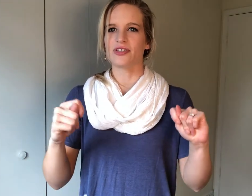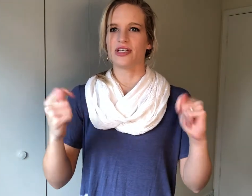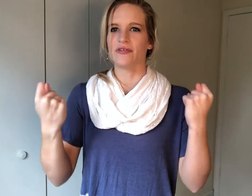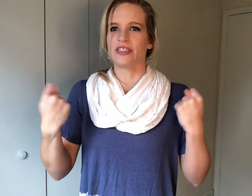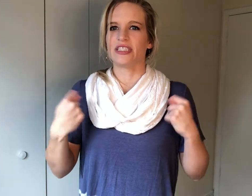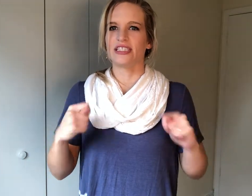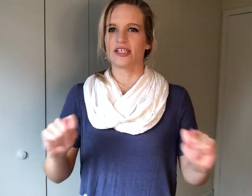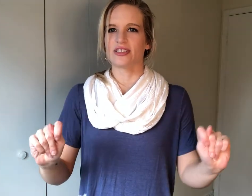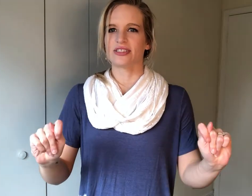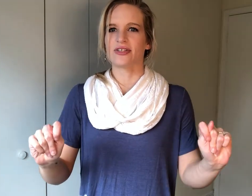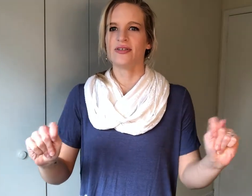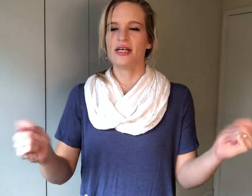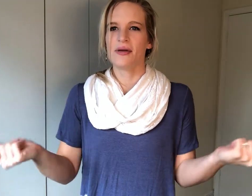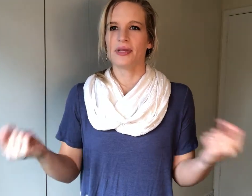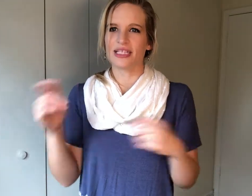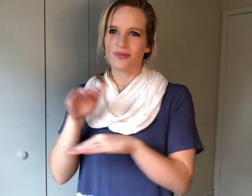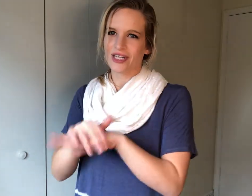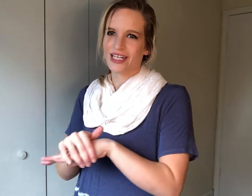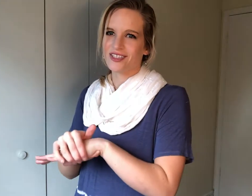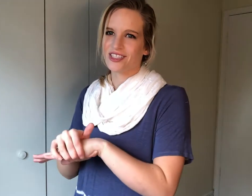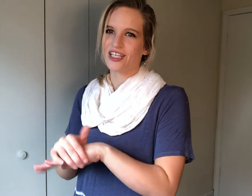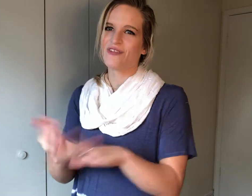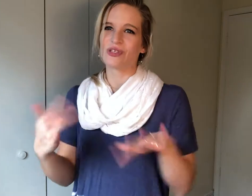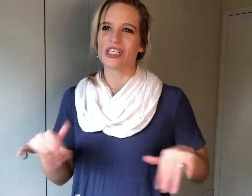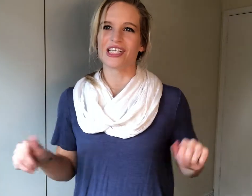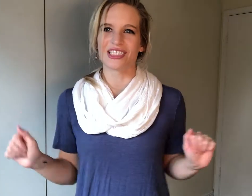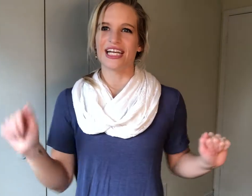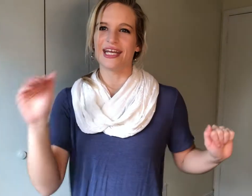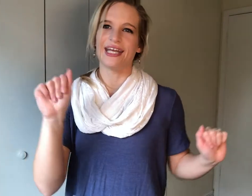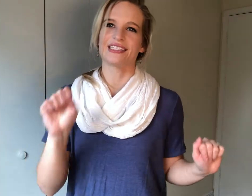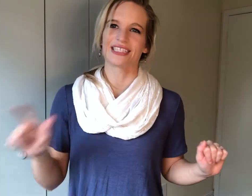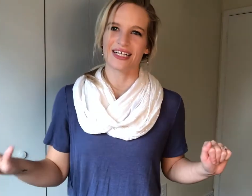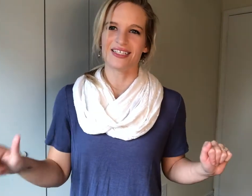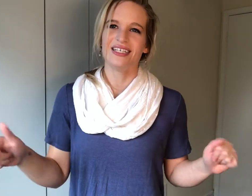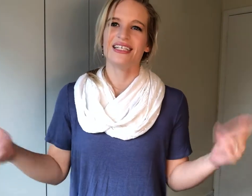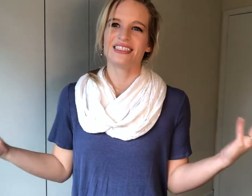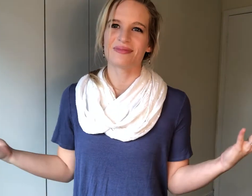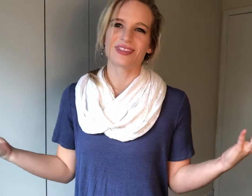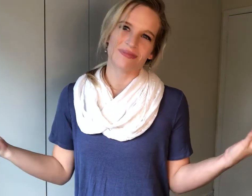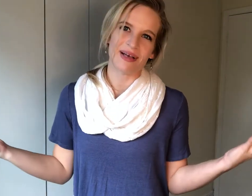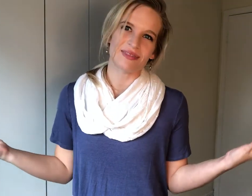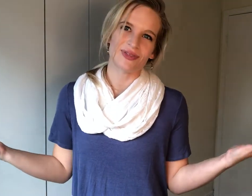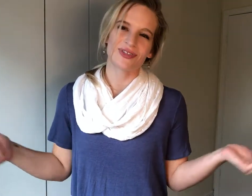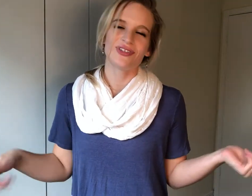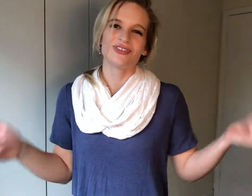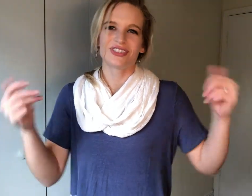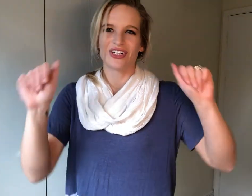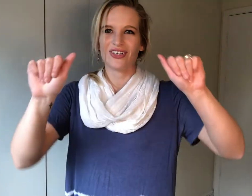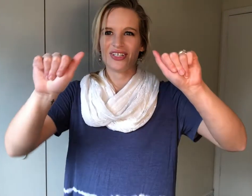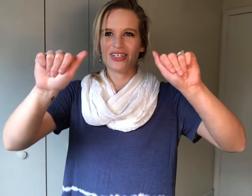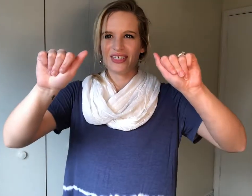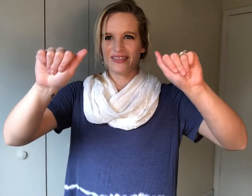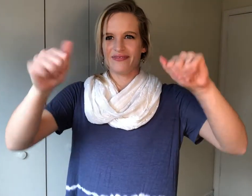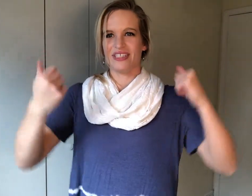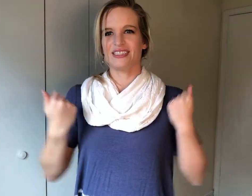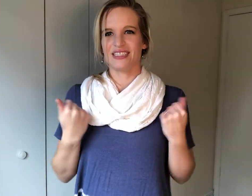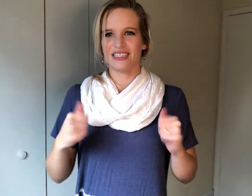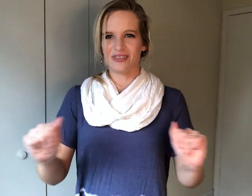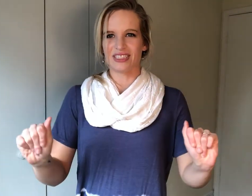doing it with T's also but that's more Englishy and we're trying to stay ASL as much as possible so fists and twist